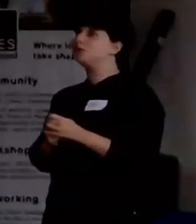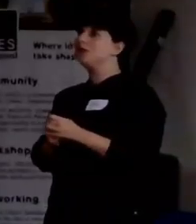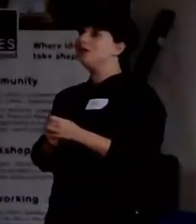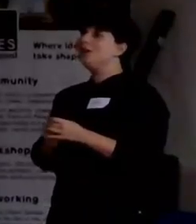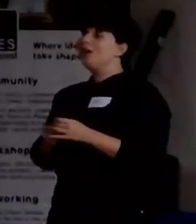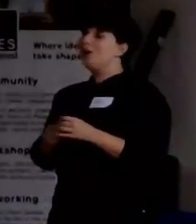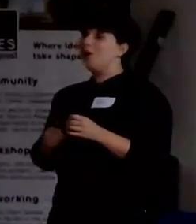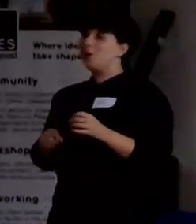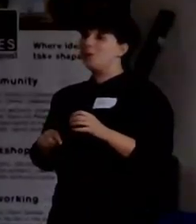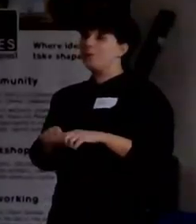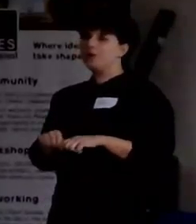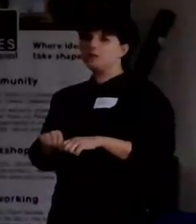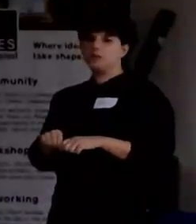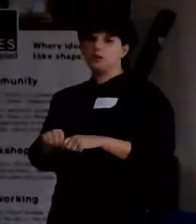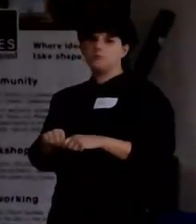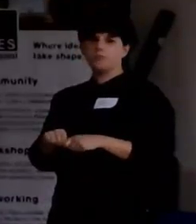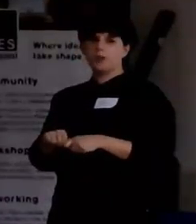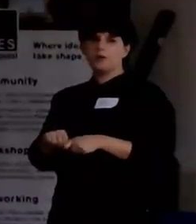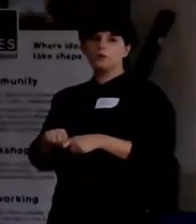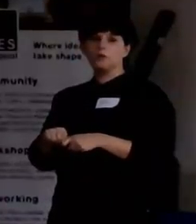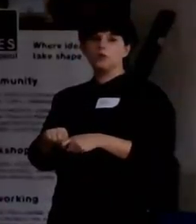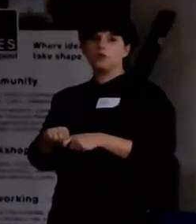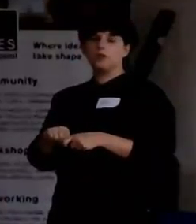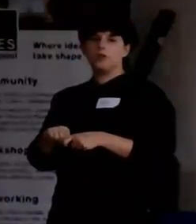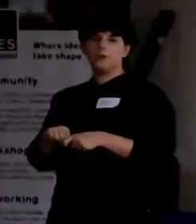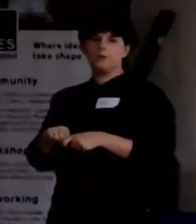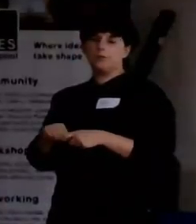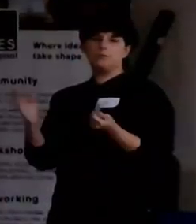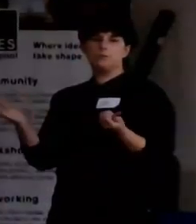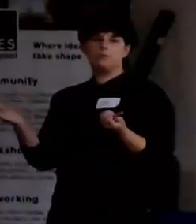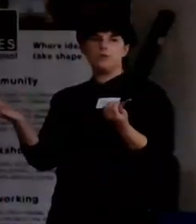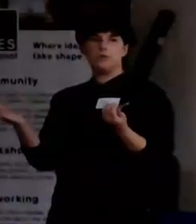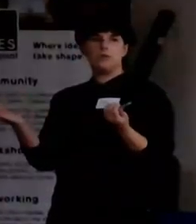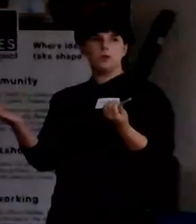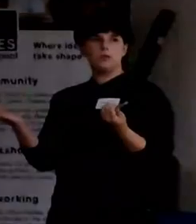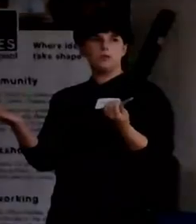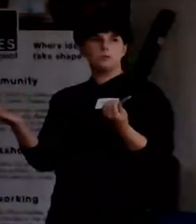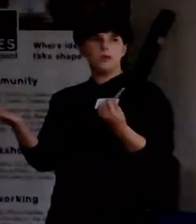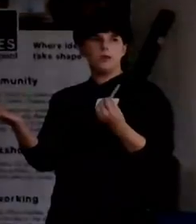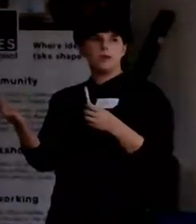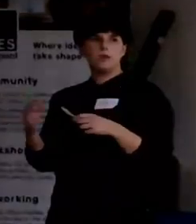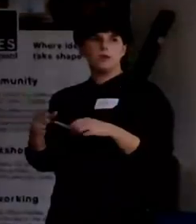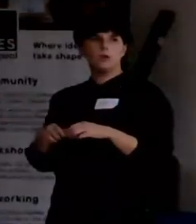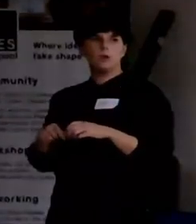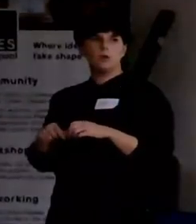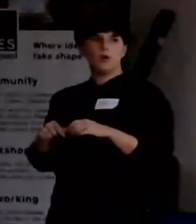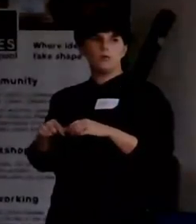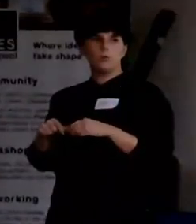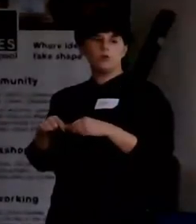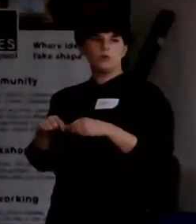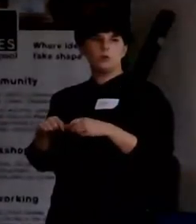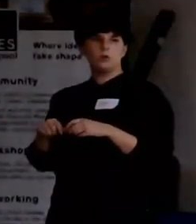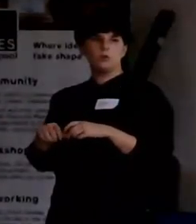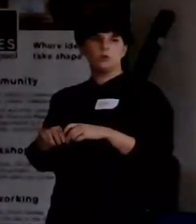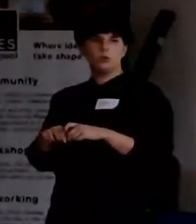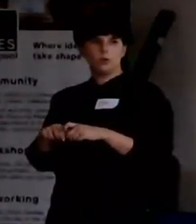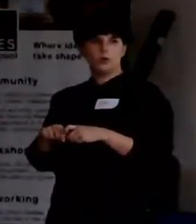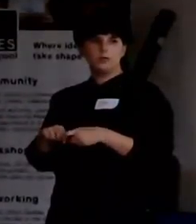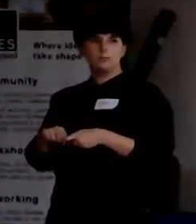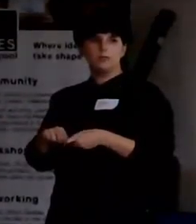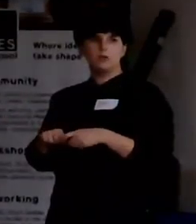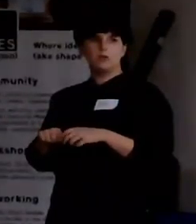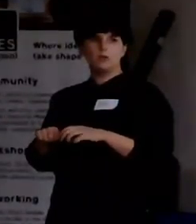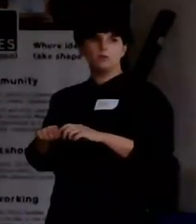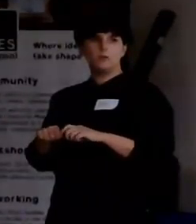be 10 years. But I usually, I'm based in London, and I really wanted to